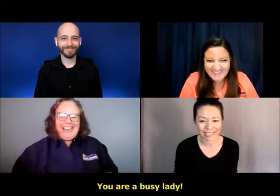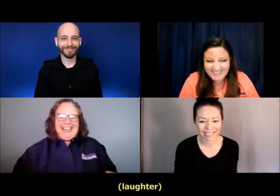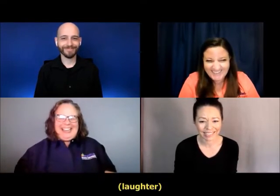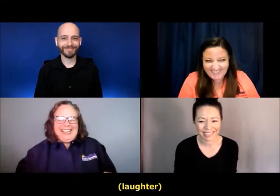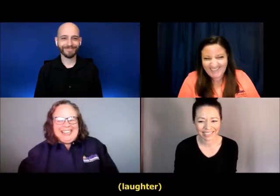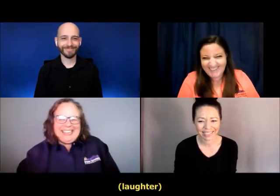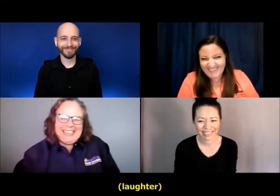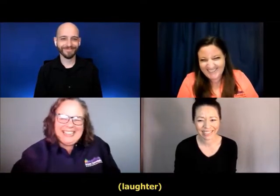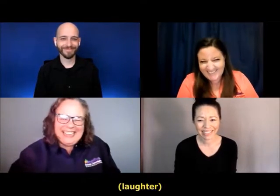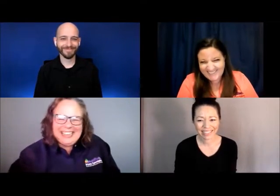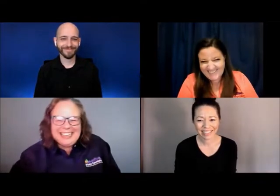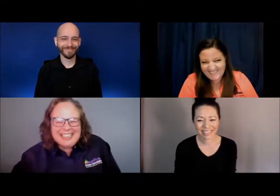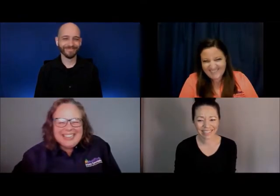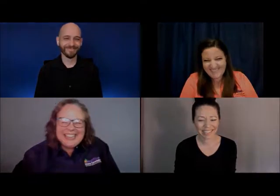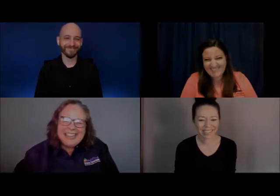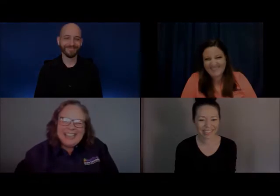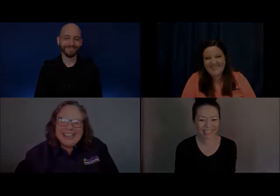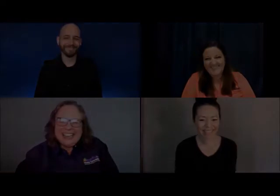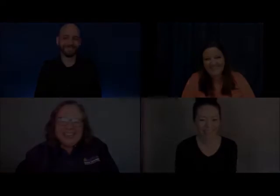lady.